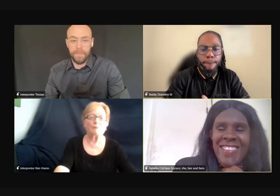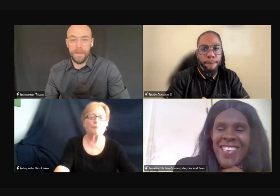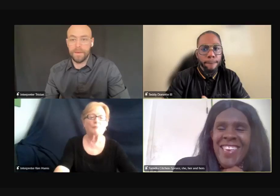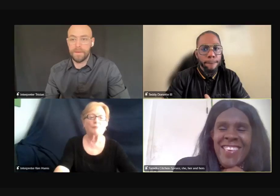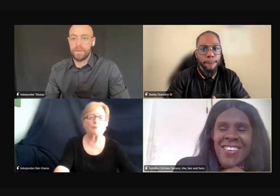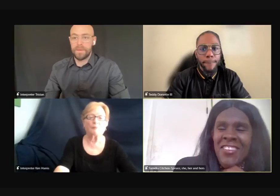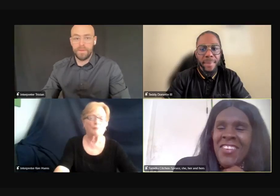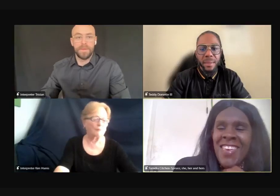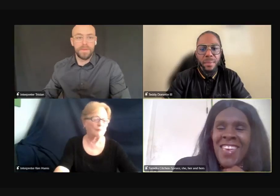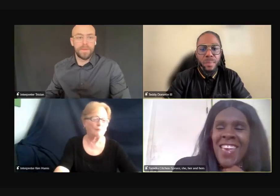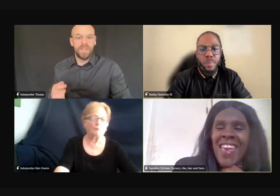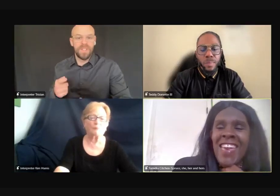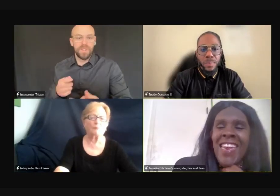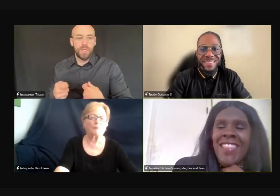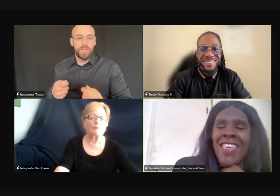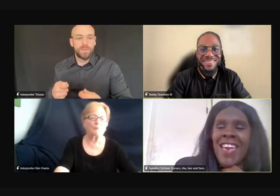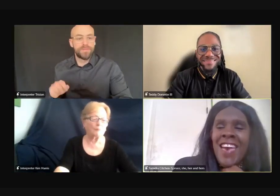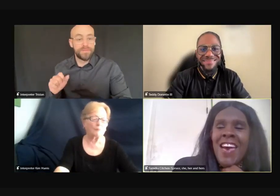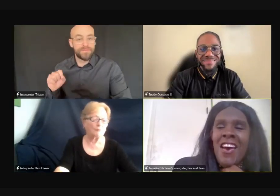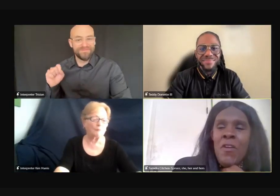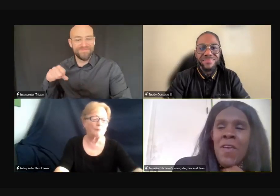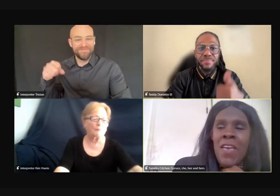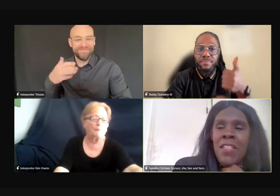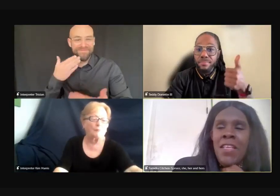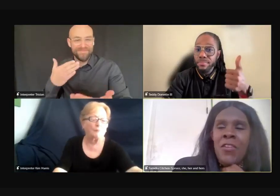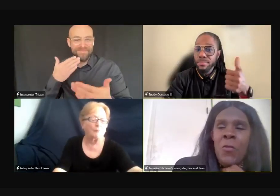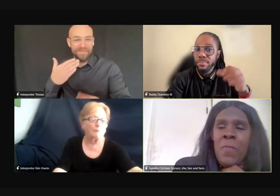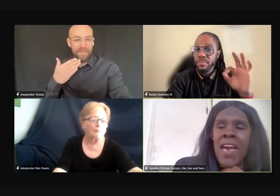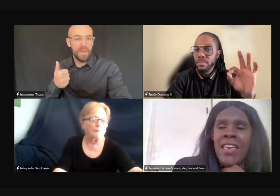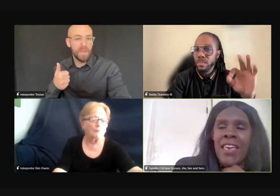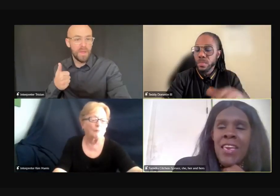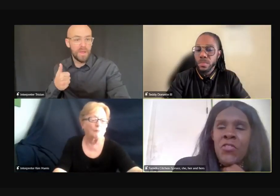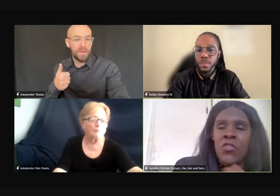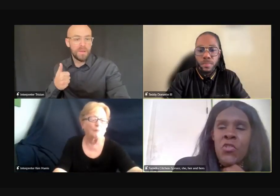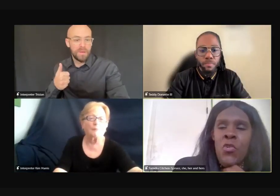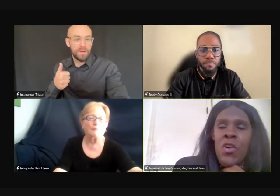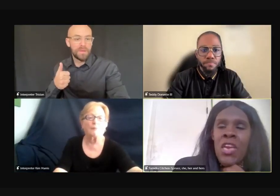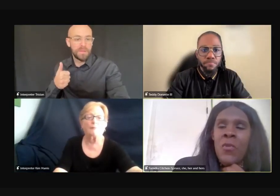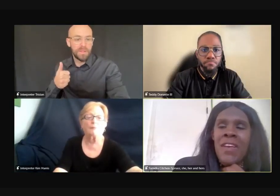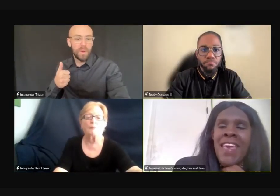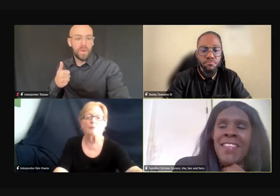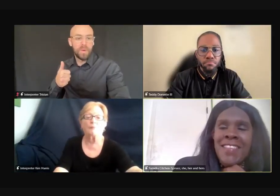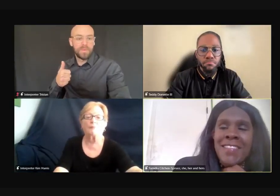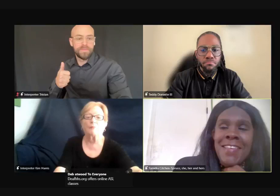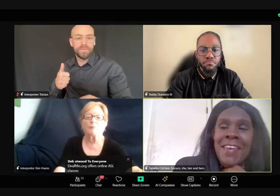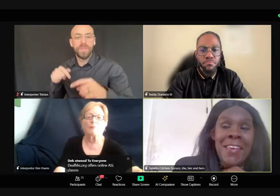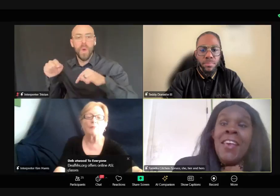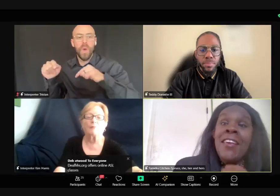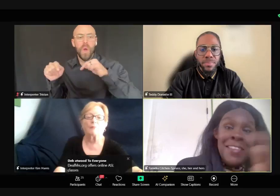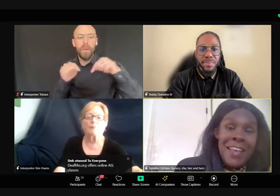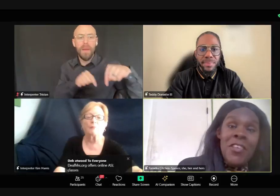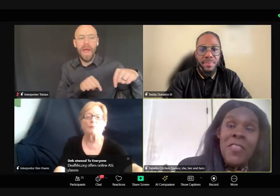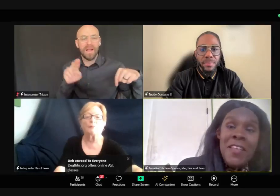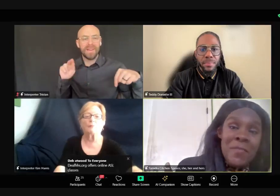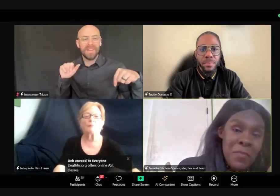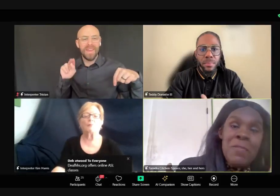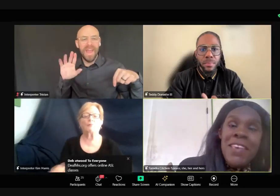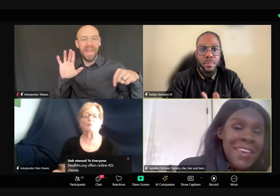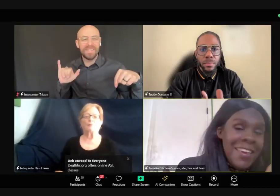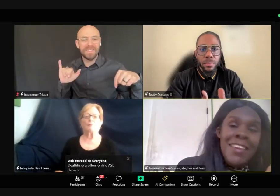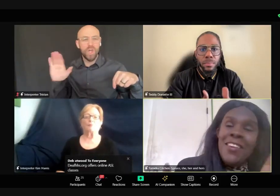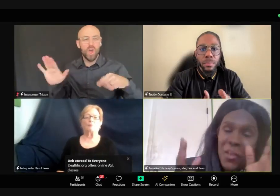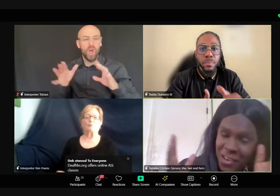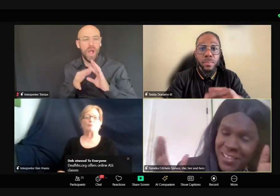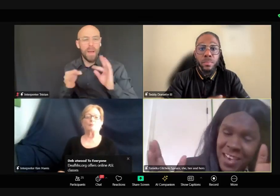Yes, yes. Thank you. And, um, I go back to what Nancy said, because I know that's